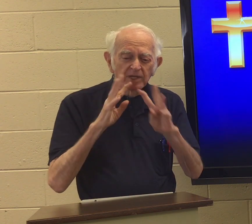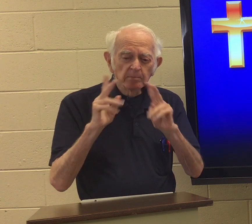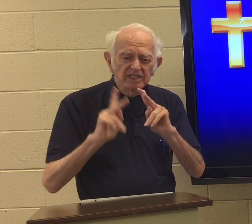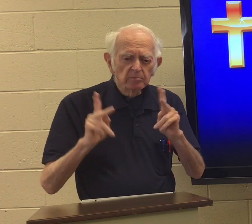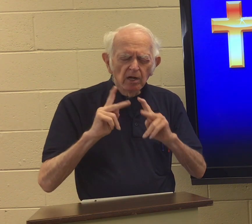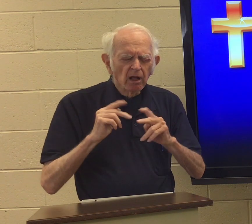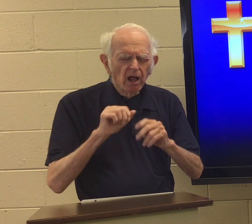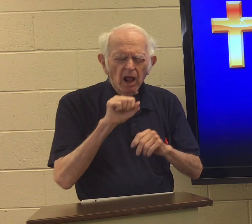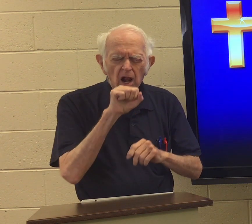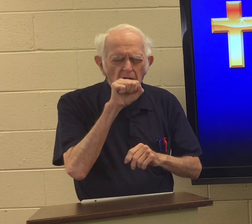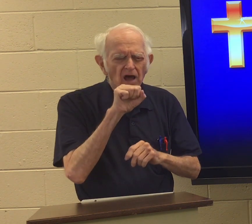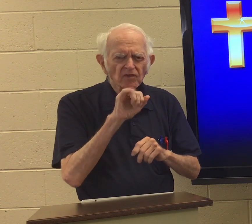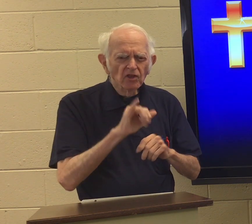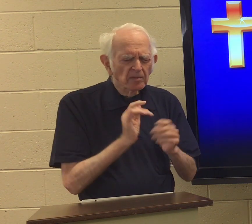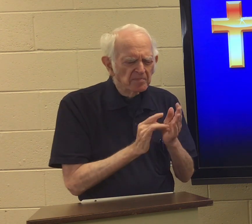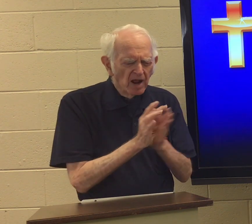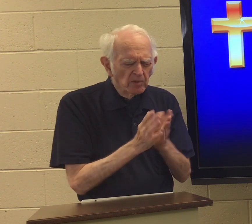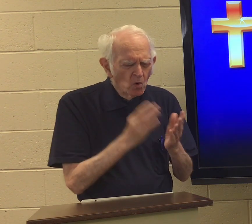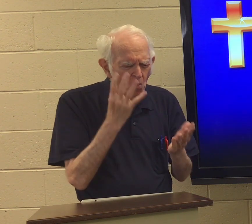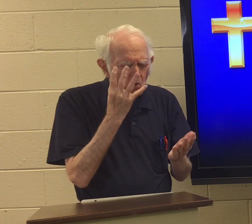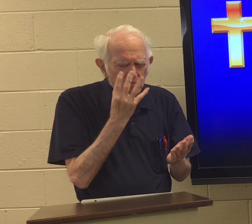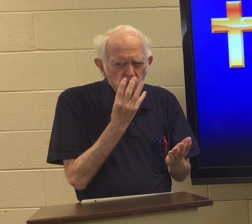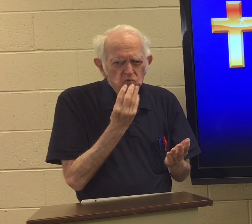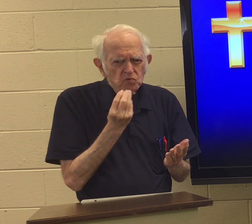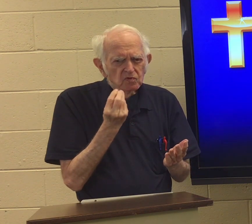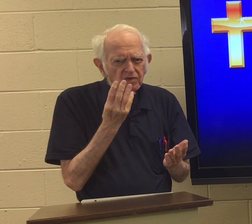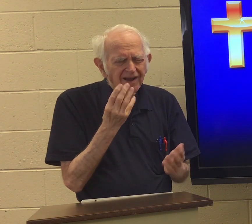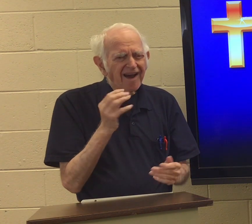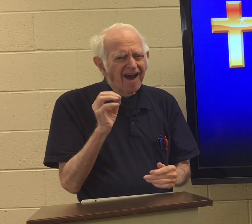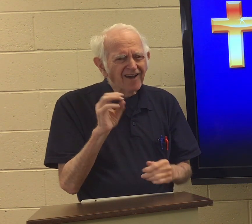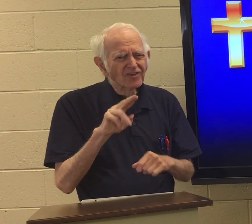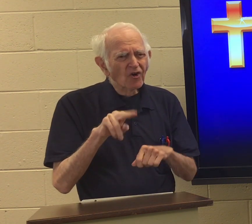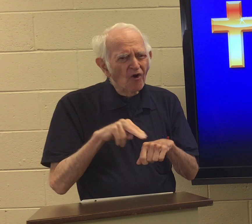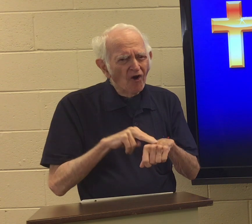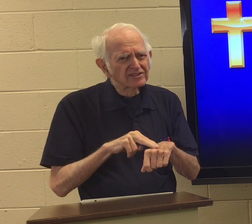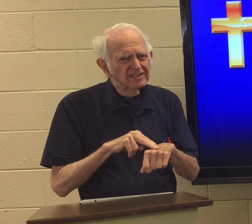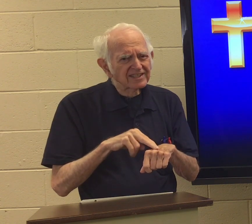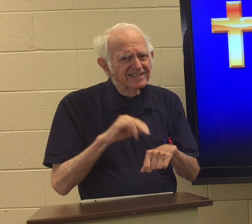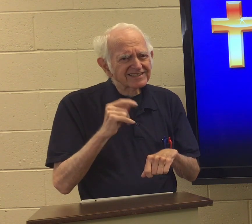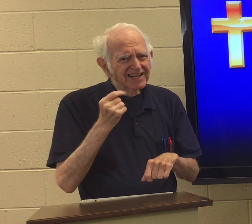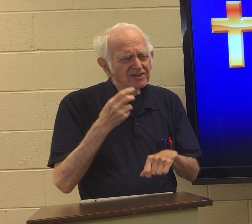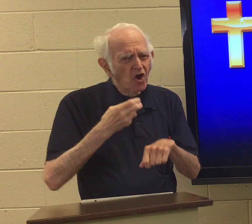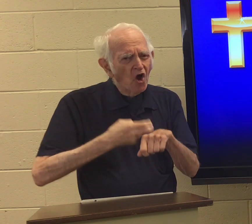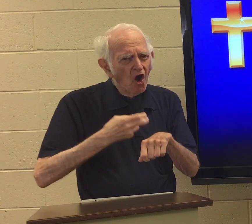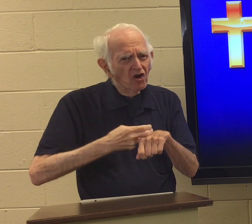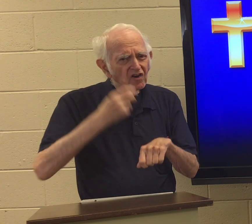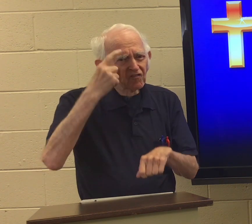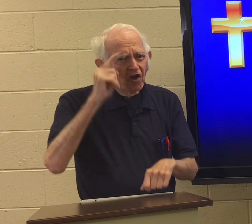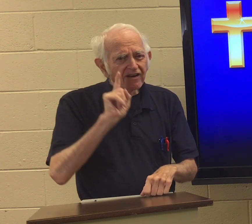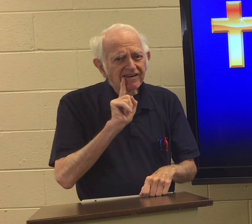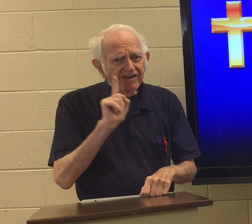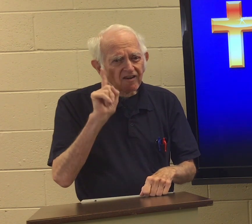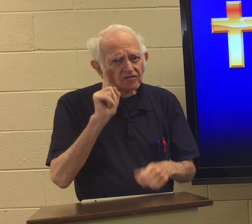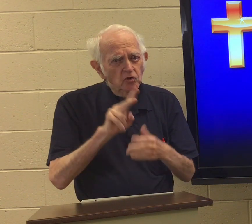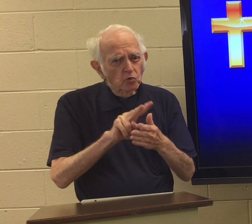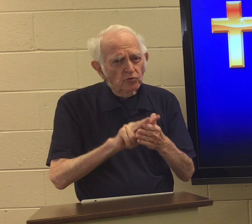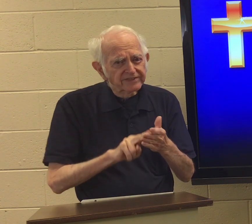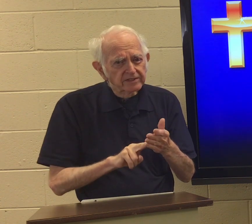The English-speaking people loved it. The Bible. It was beautiful. Of course, it's a little hard for the deaf to read.